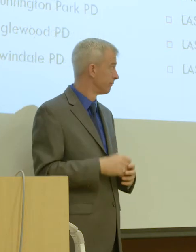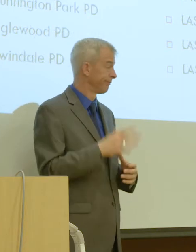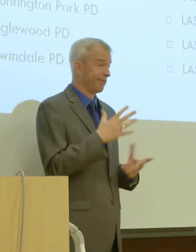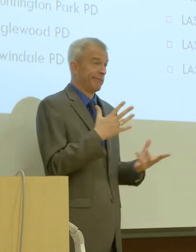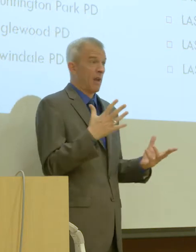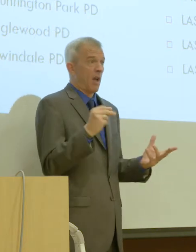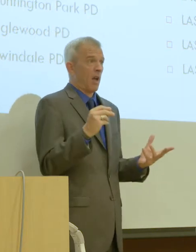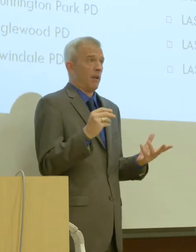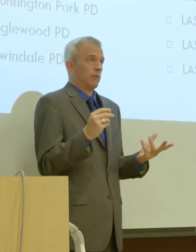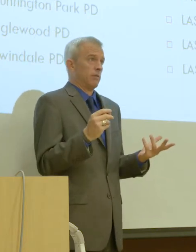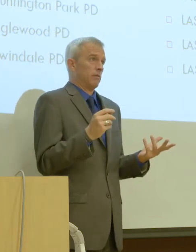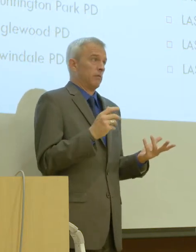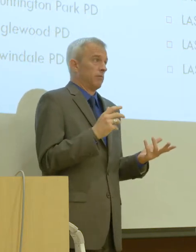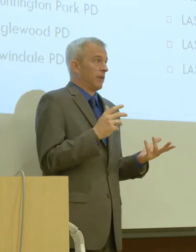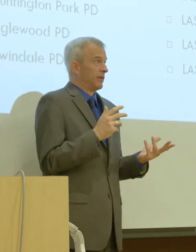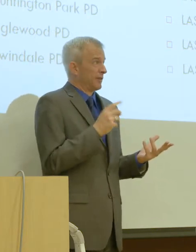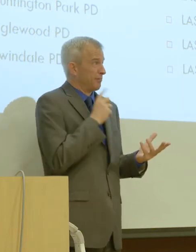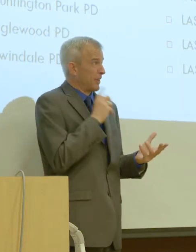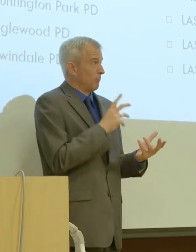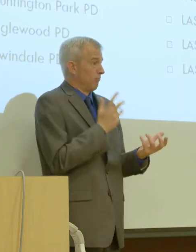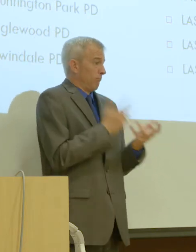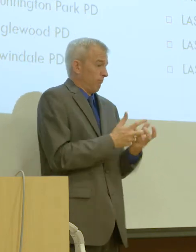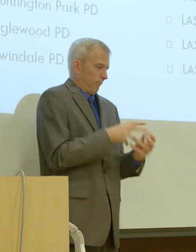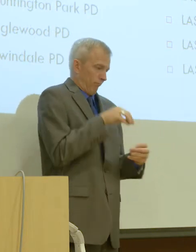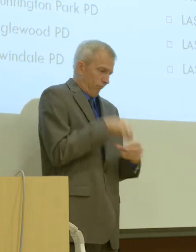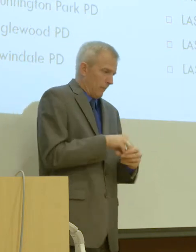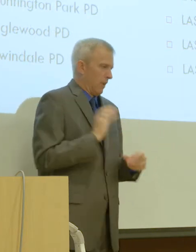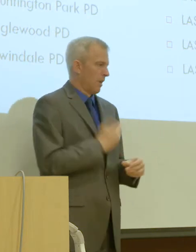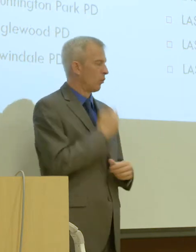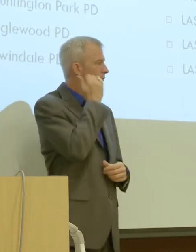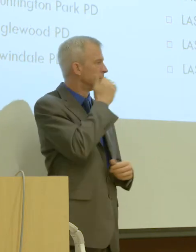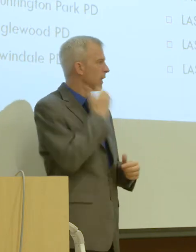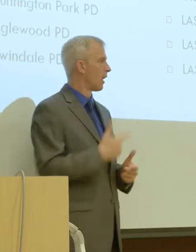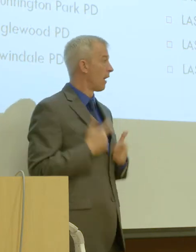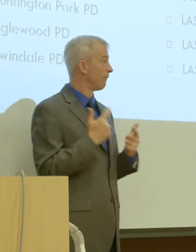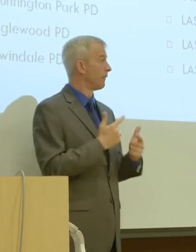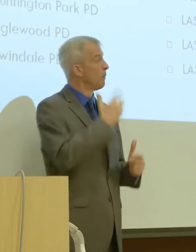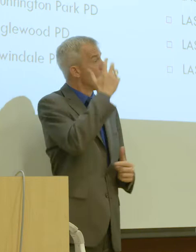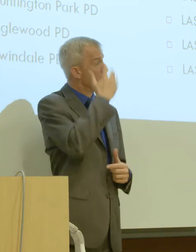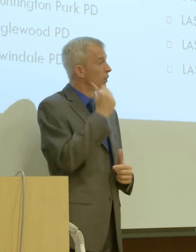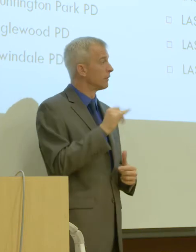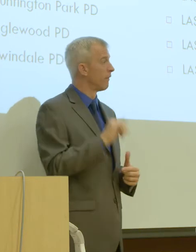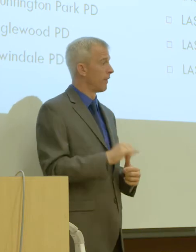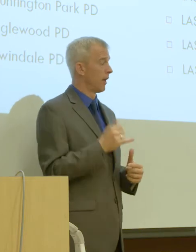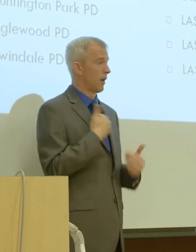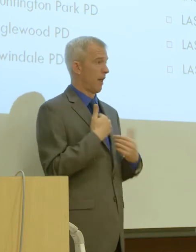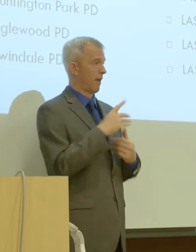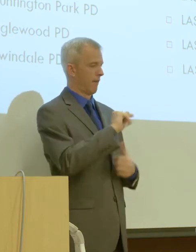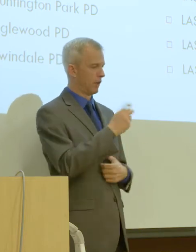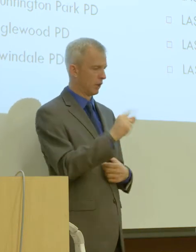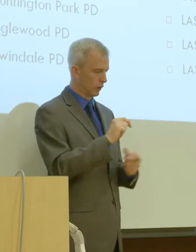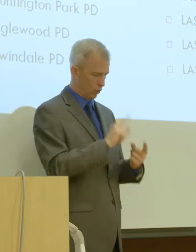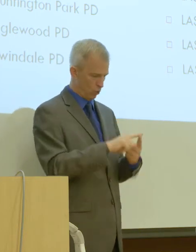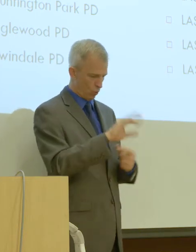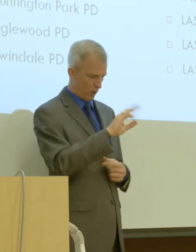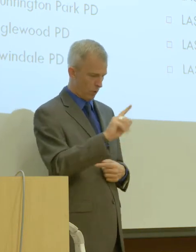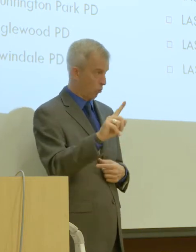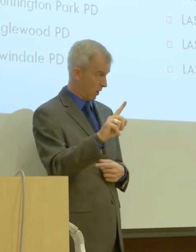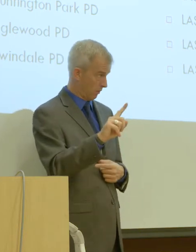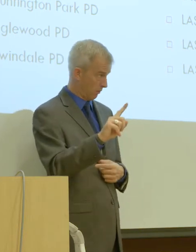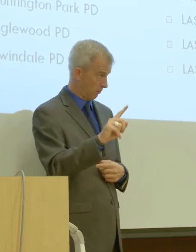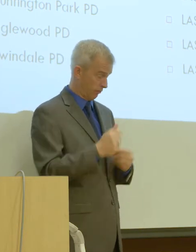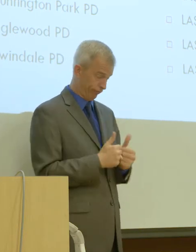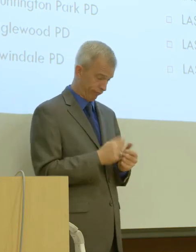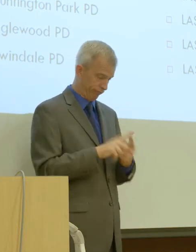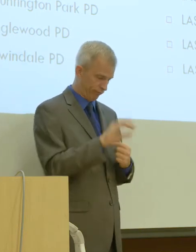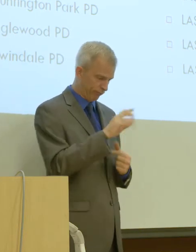life. And because of that, having text to 911 available to